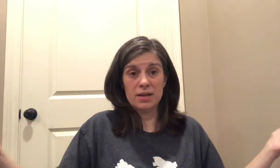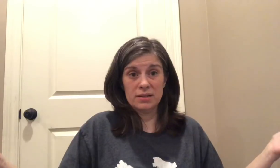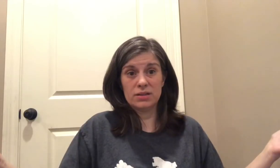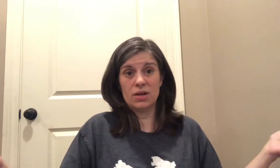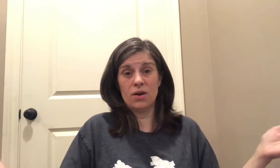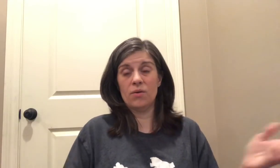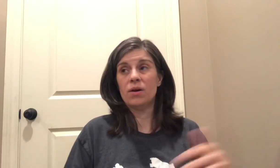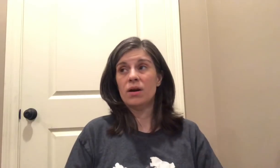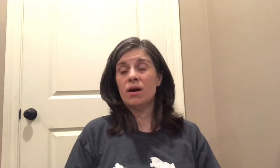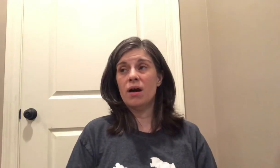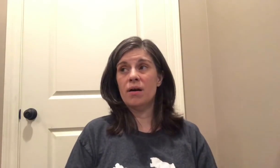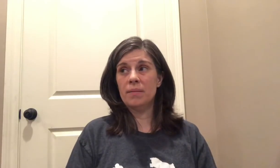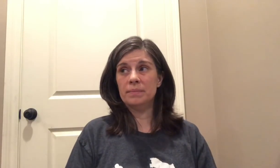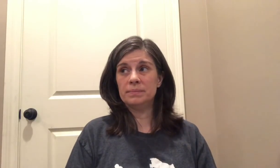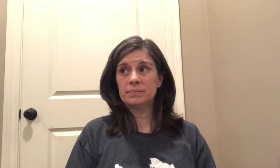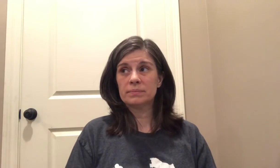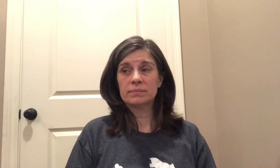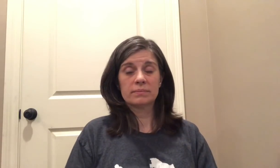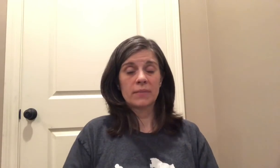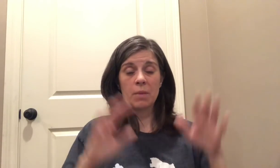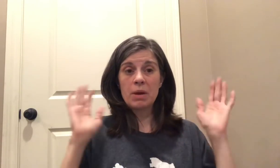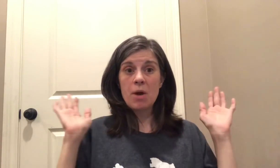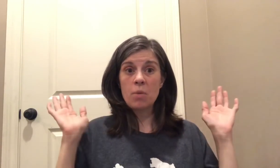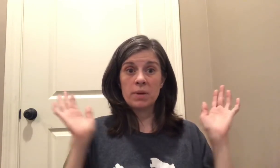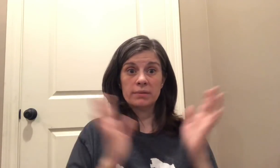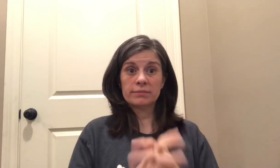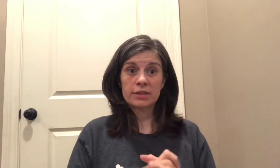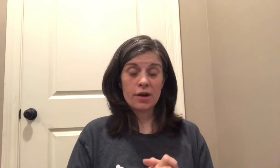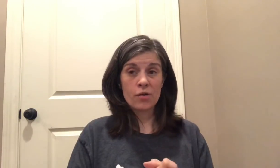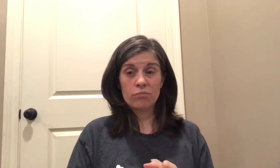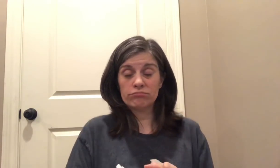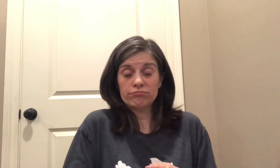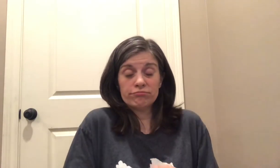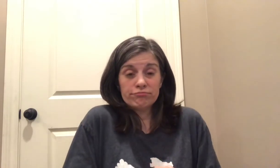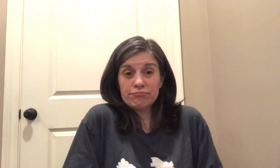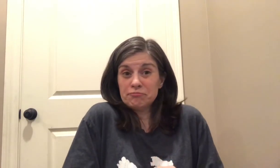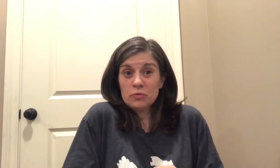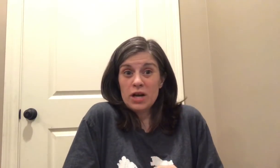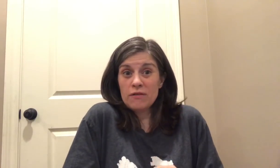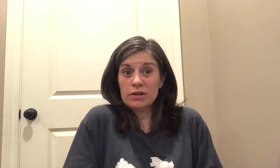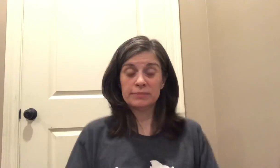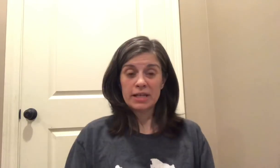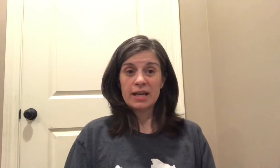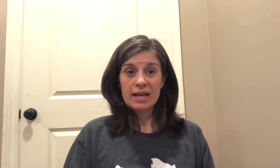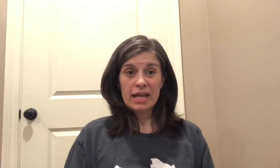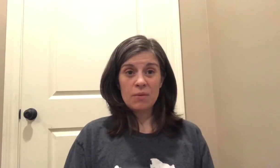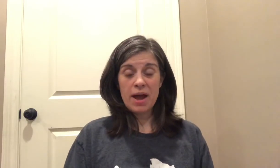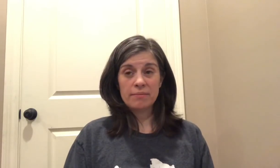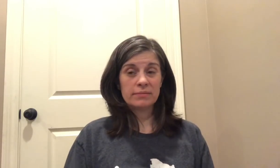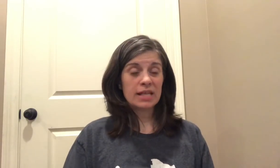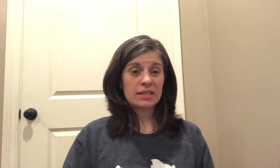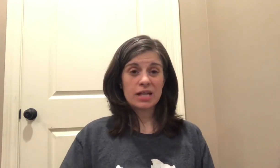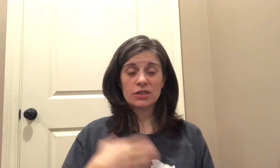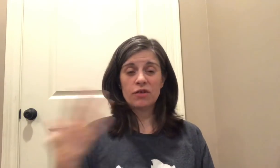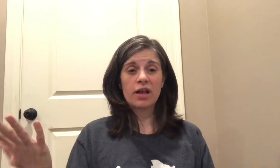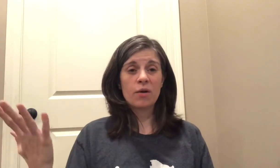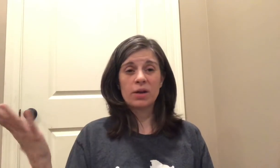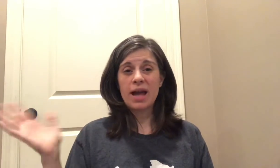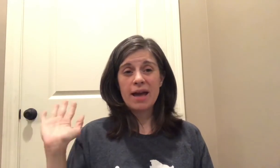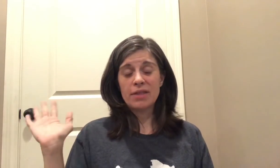is you know um but I'm open so whatever anyway that's I just felt like I wanted to add